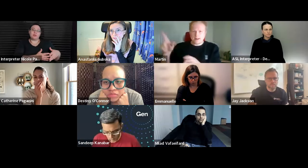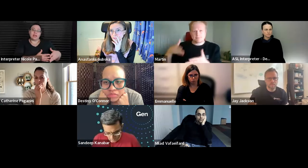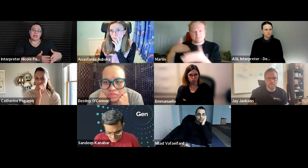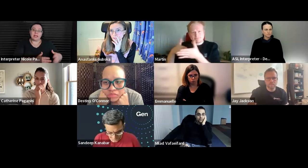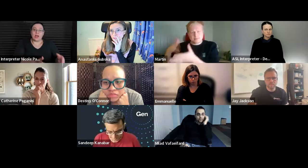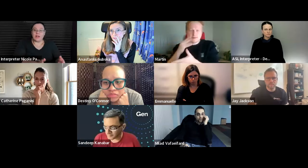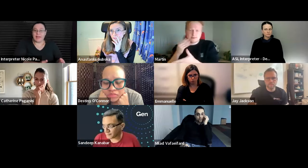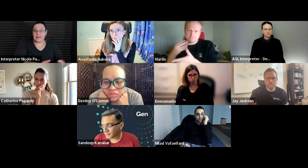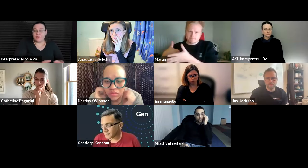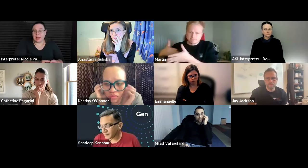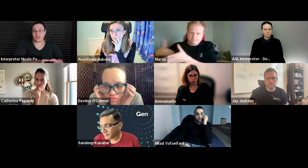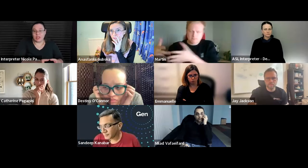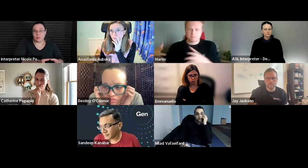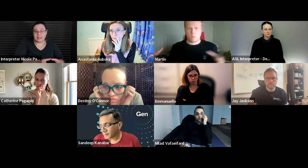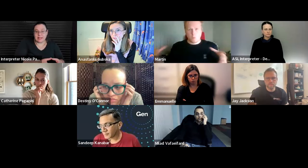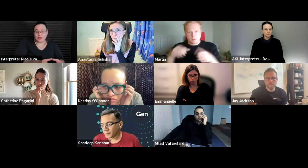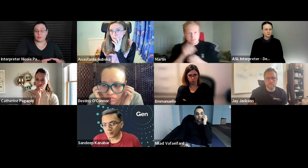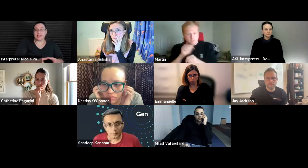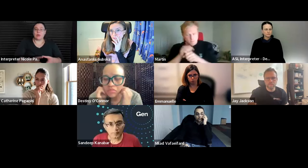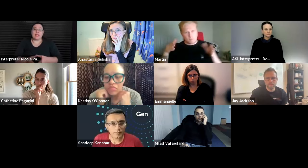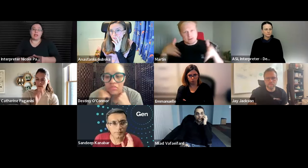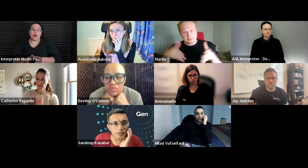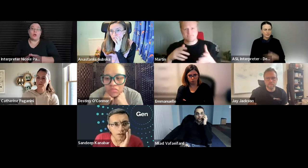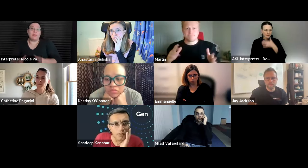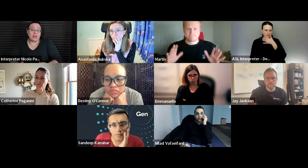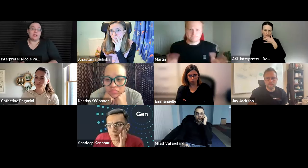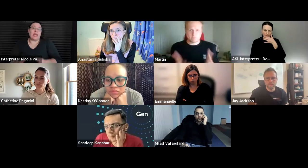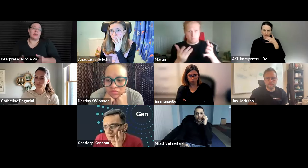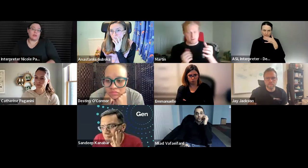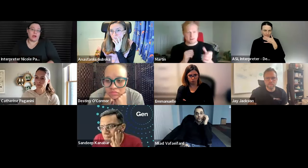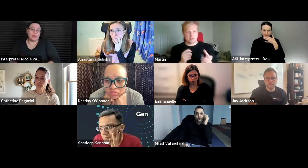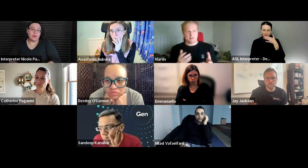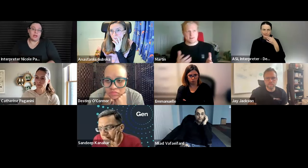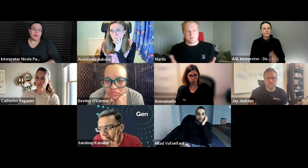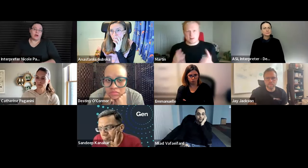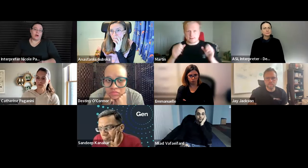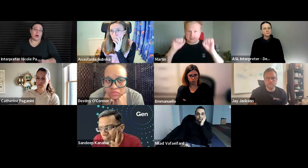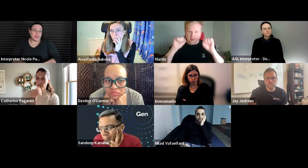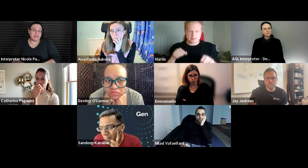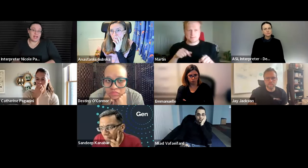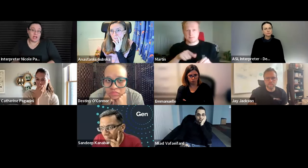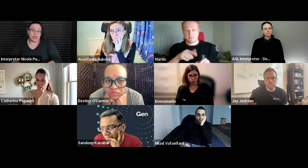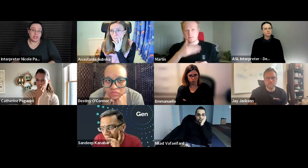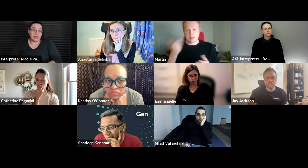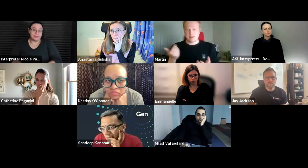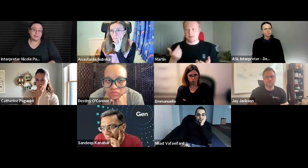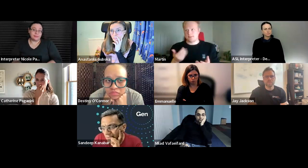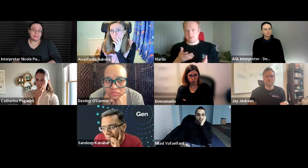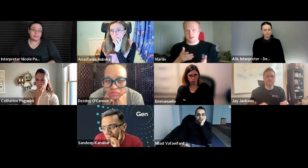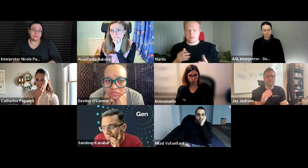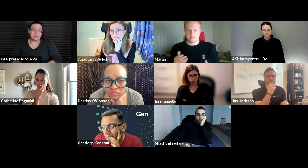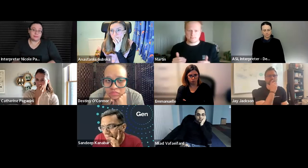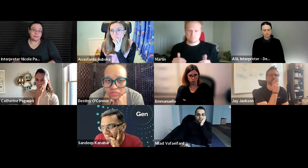to get all of that information in one central place where we can all build and grow on the technology